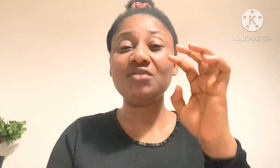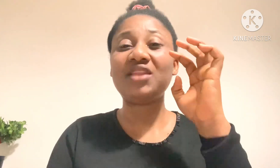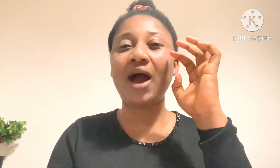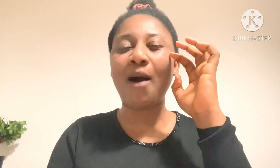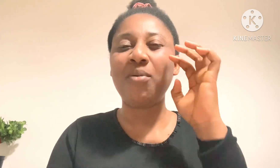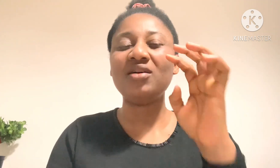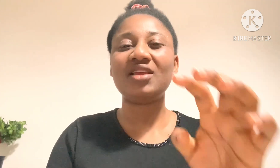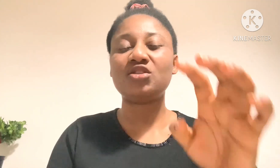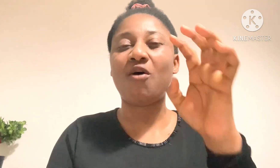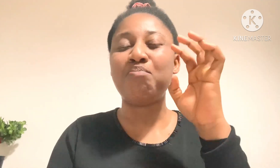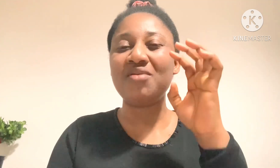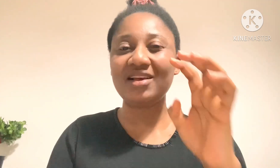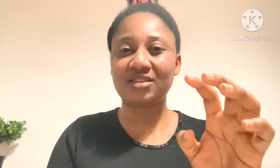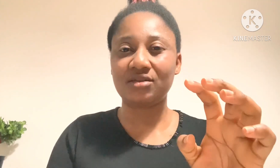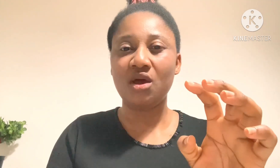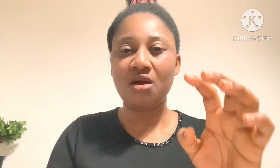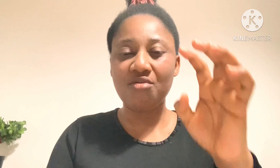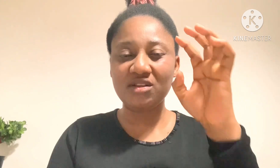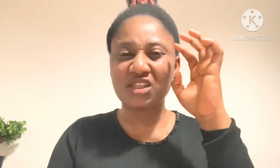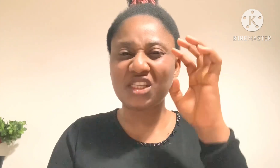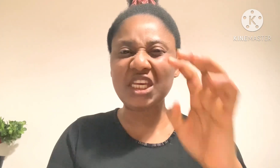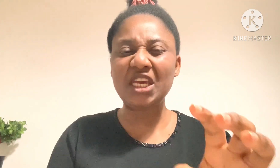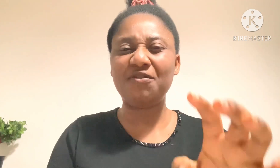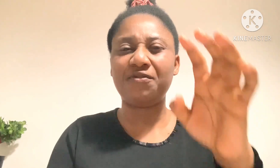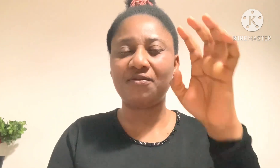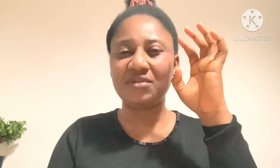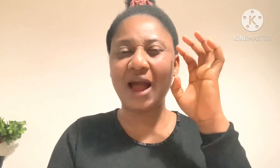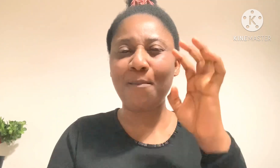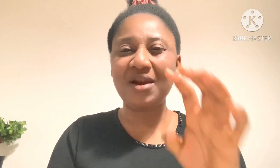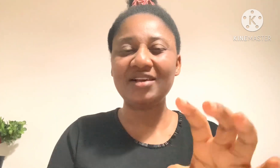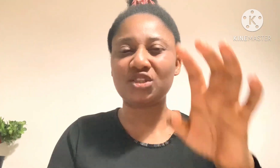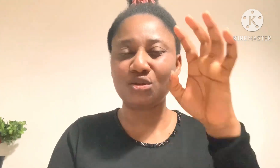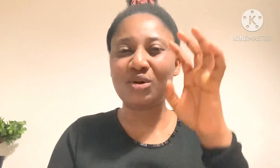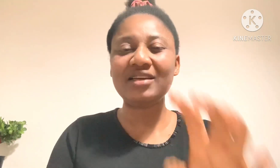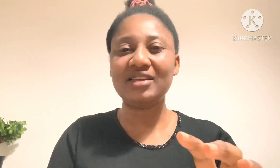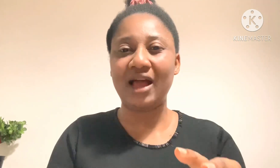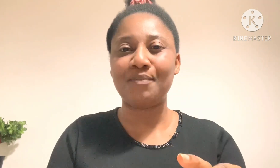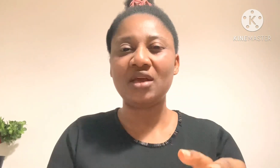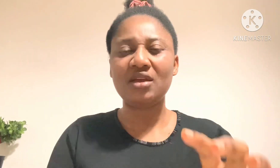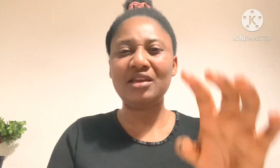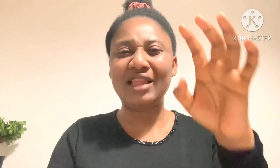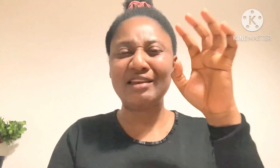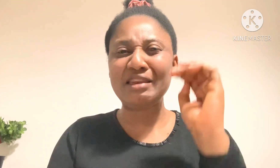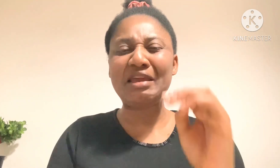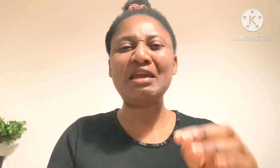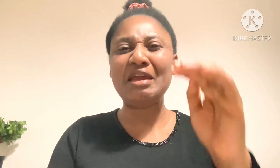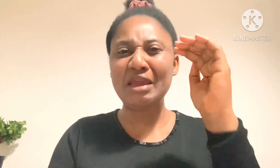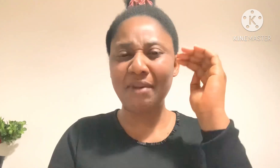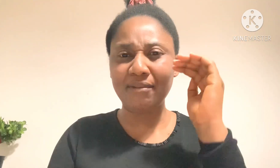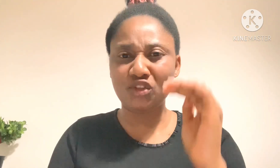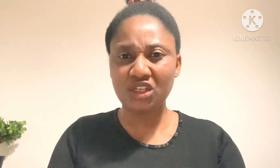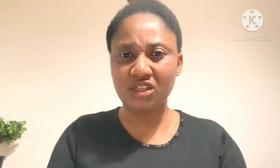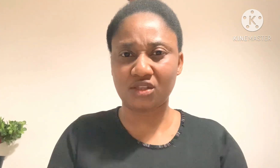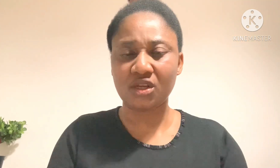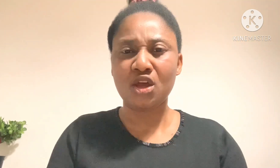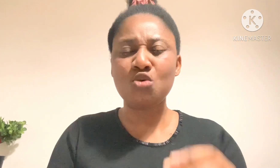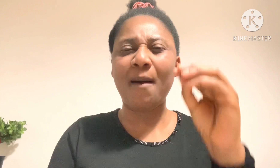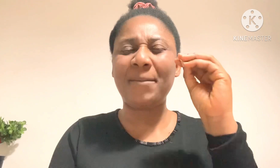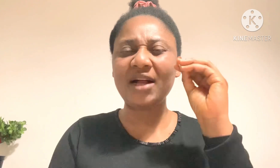Receive that abundance of blessing. Receive that blessing. Right now. In the name of Jesus. You are about